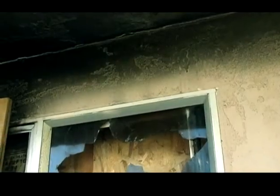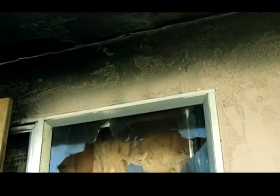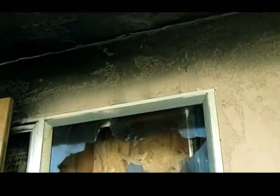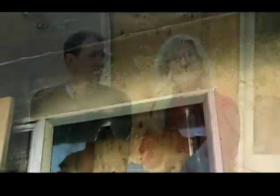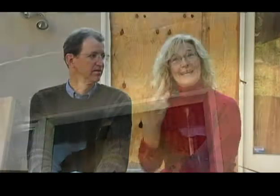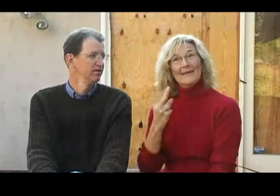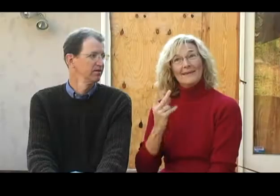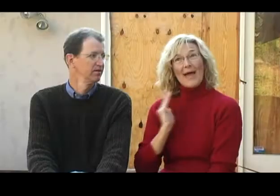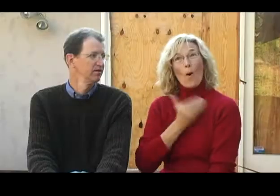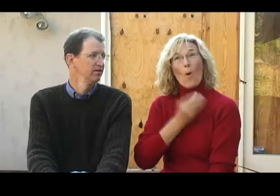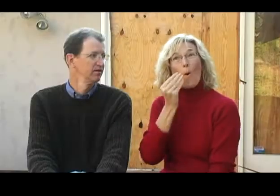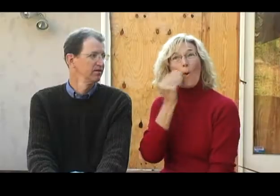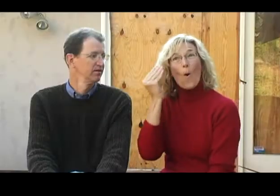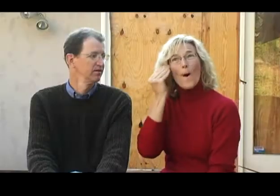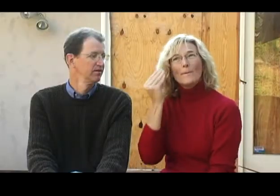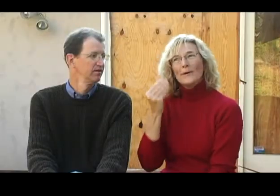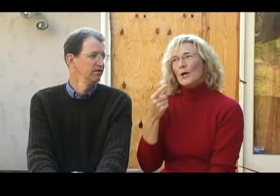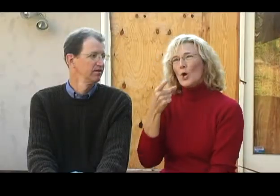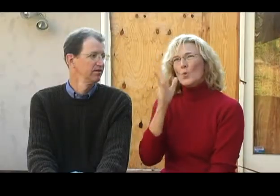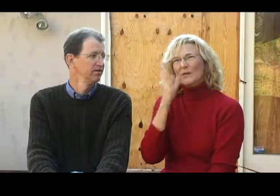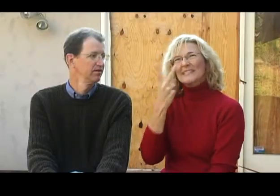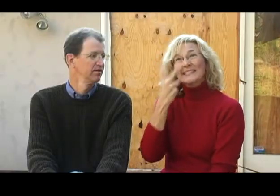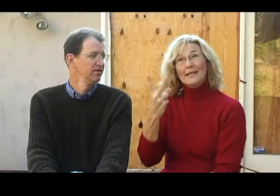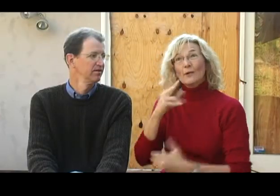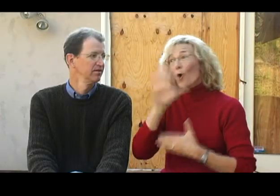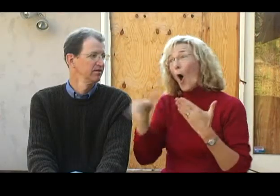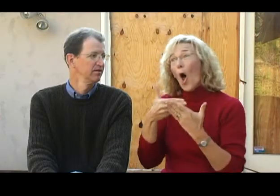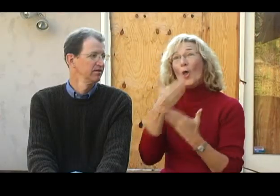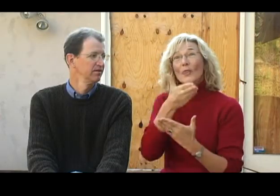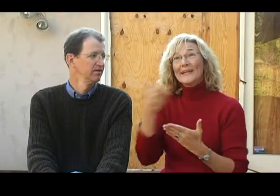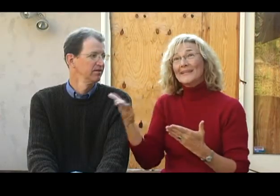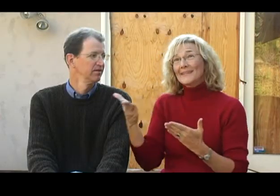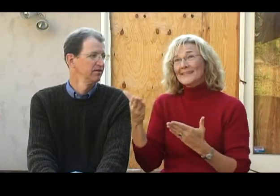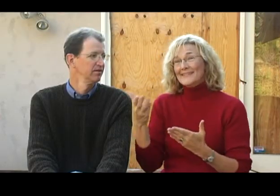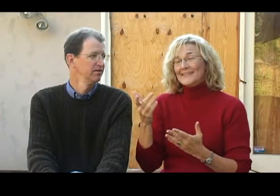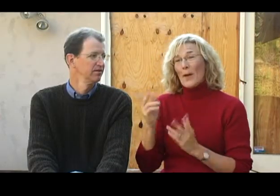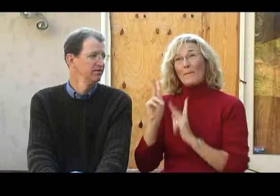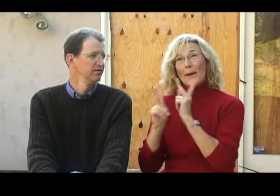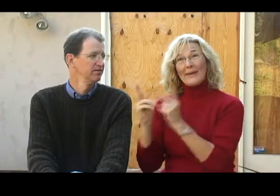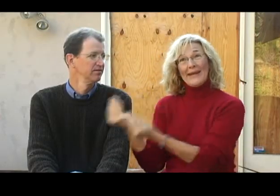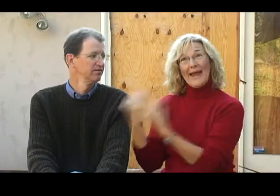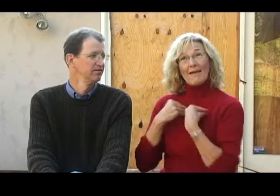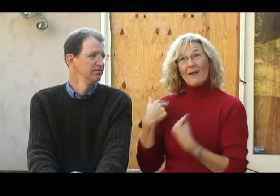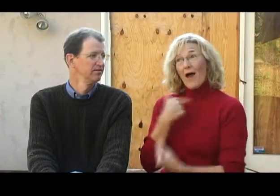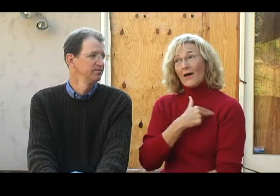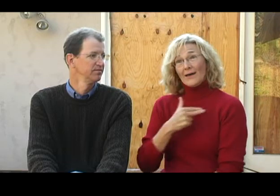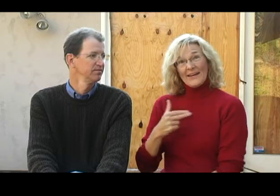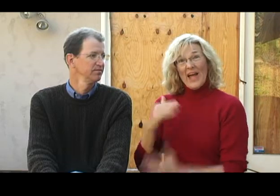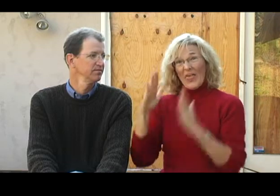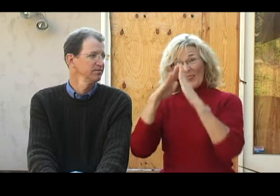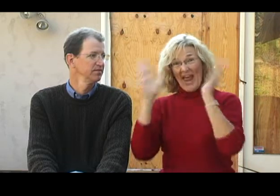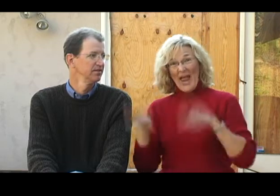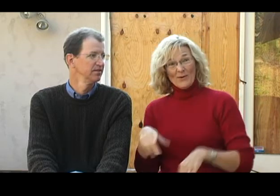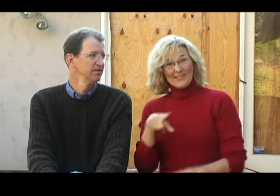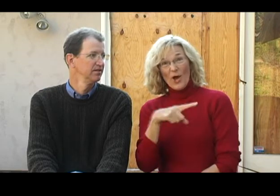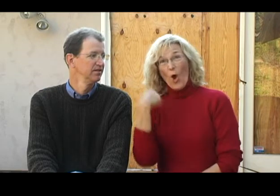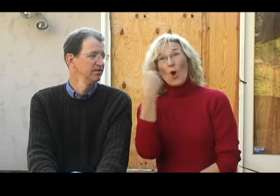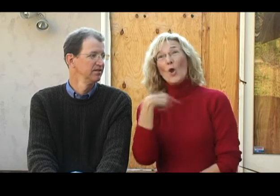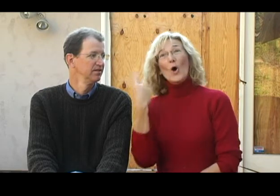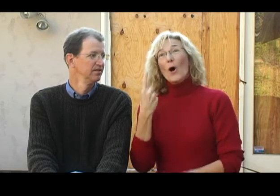If you see our home you would see all the things people have given us. The house looks